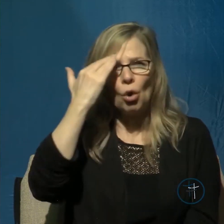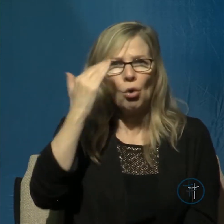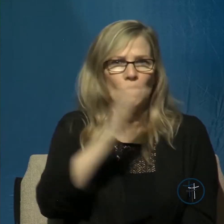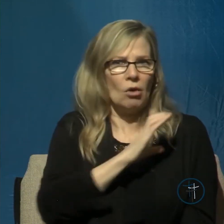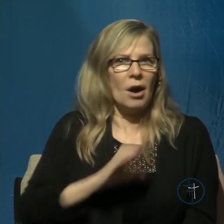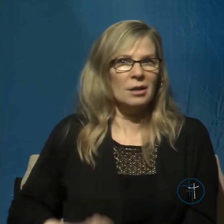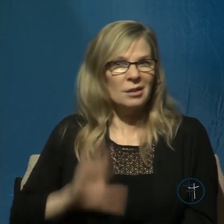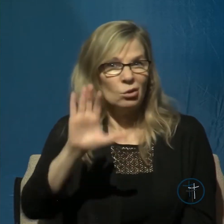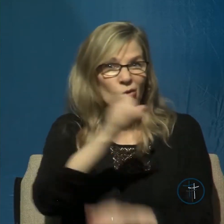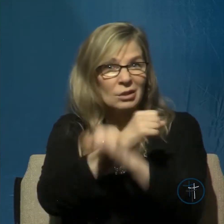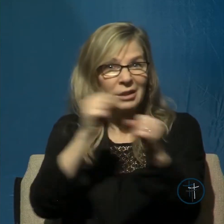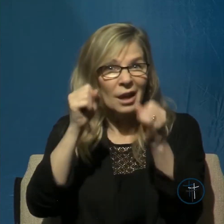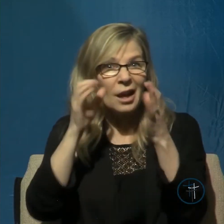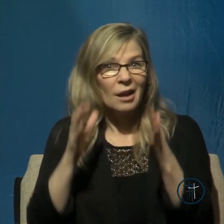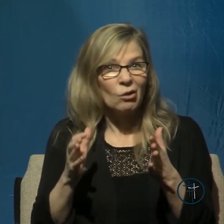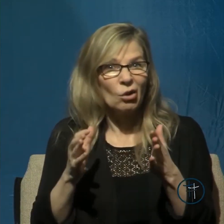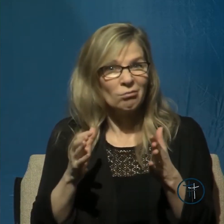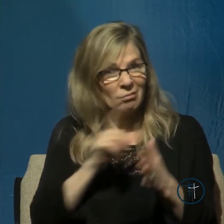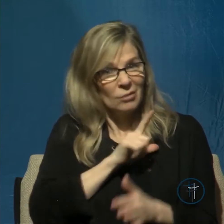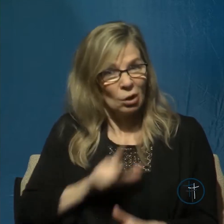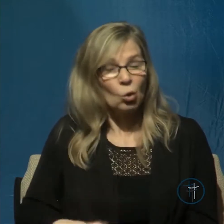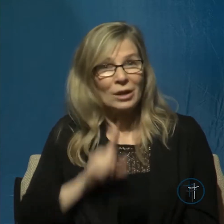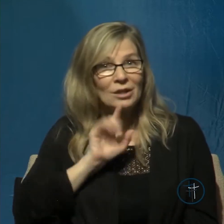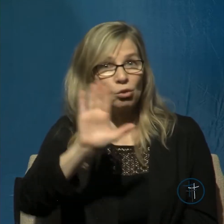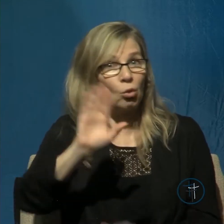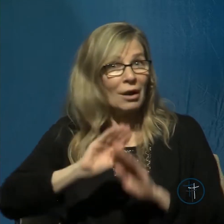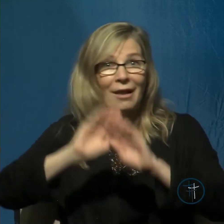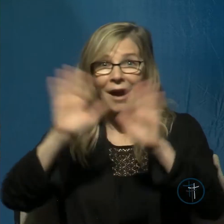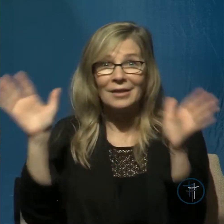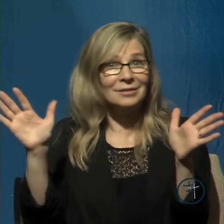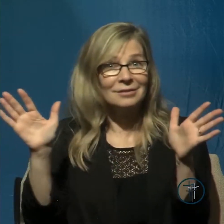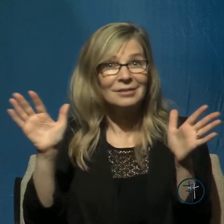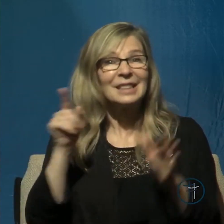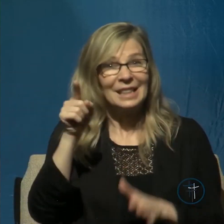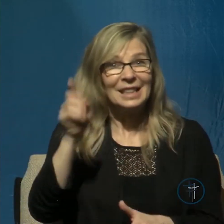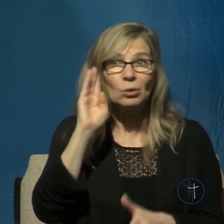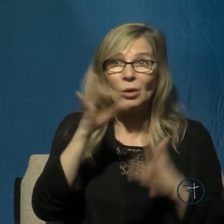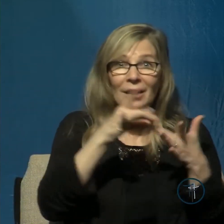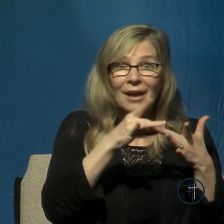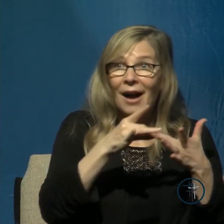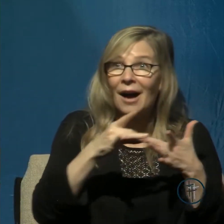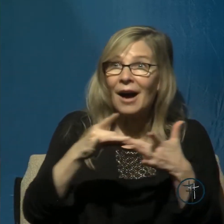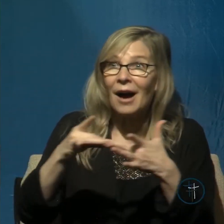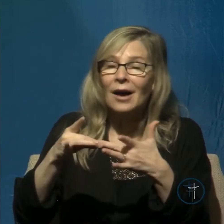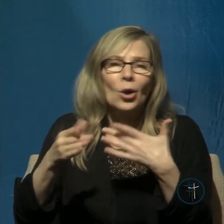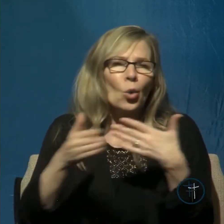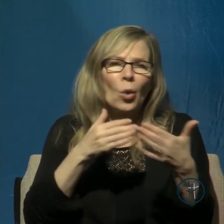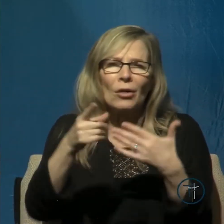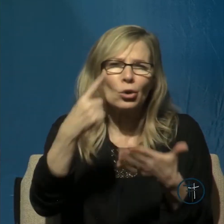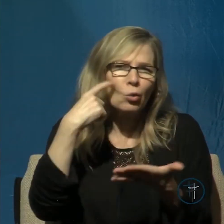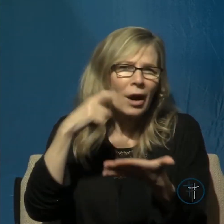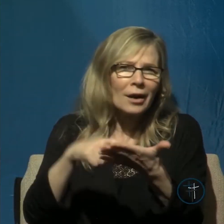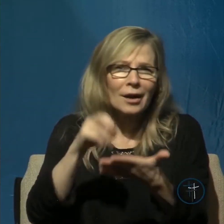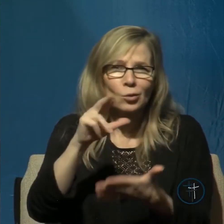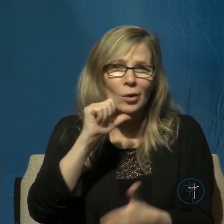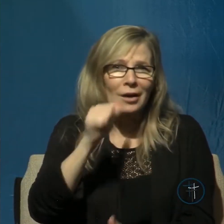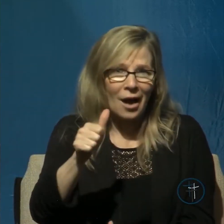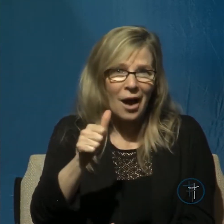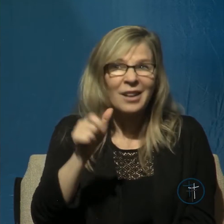light. He's your light because he does guide you. Whether you recognize his guidance and direction in your life or not, he does guide you.